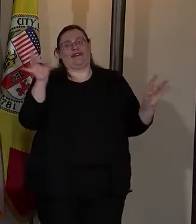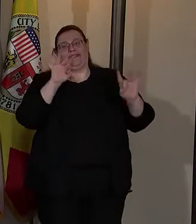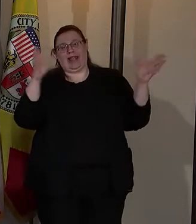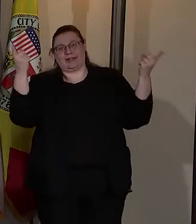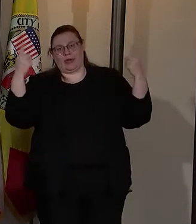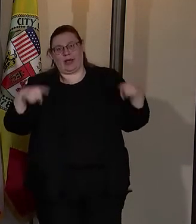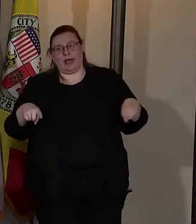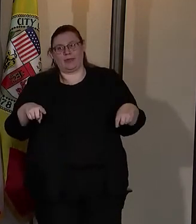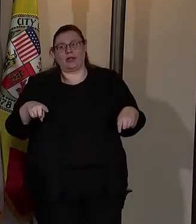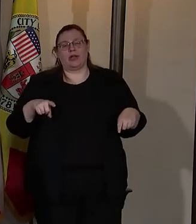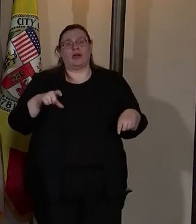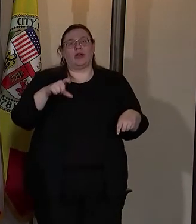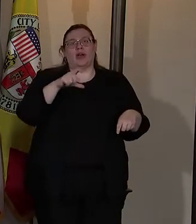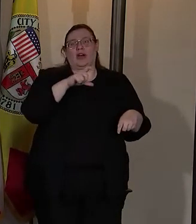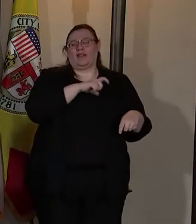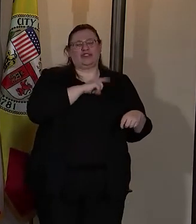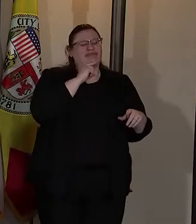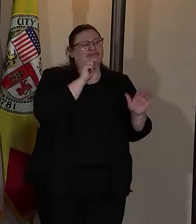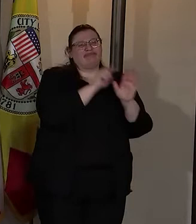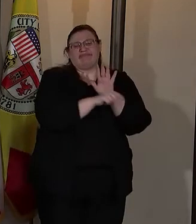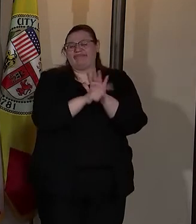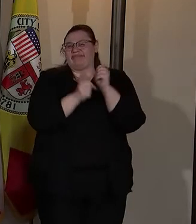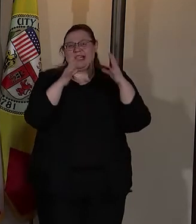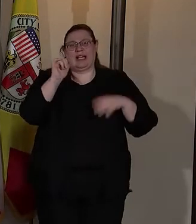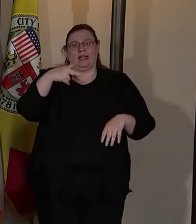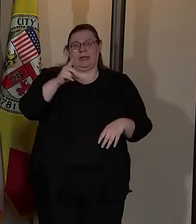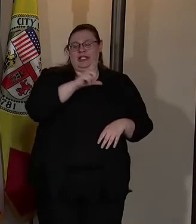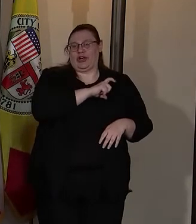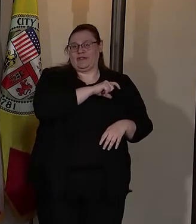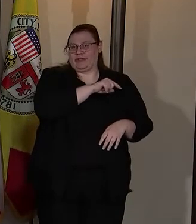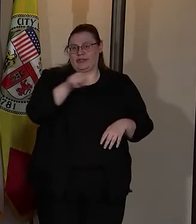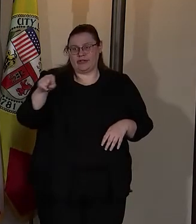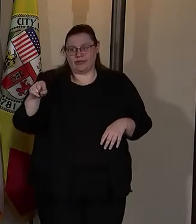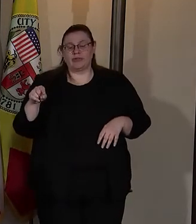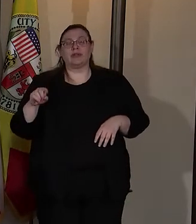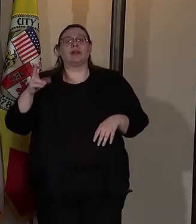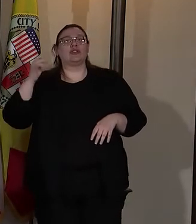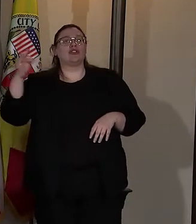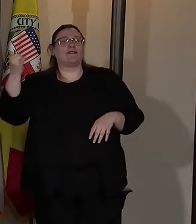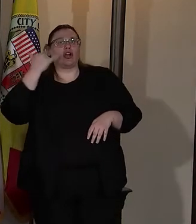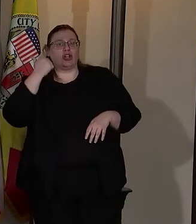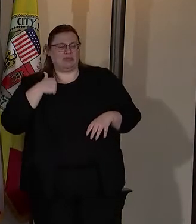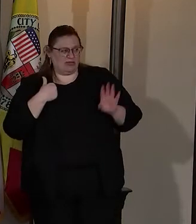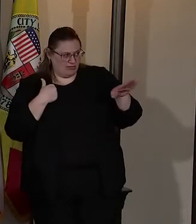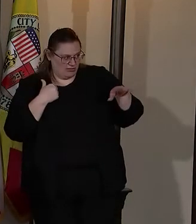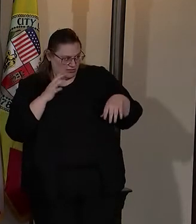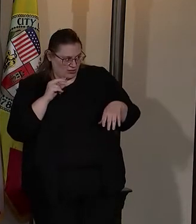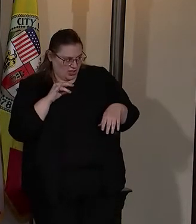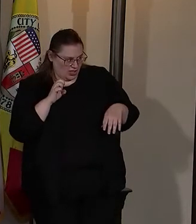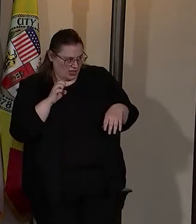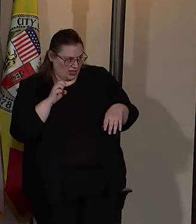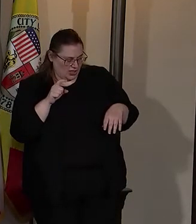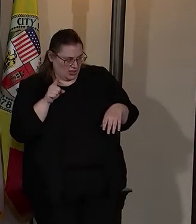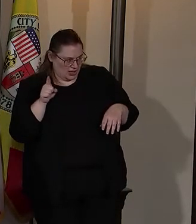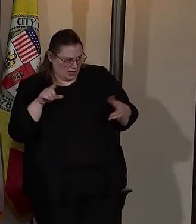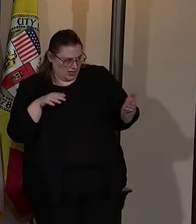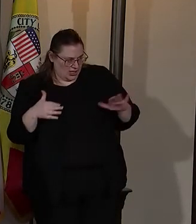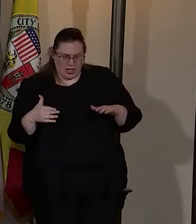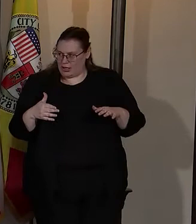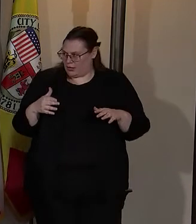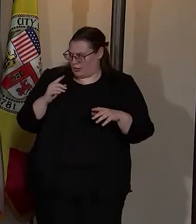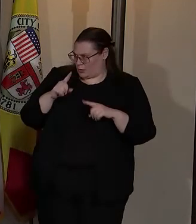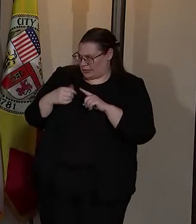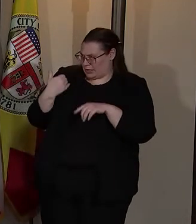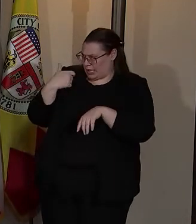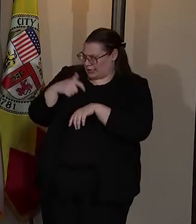an officer who went on a killing spree of LAPD officers, Chief Bobby Green called me and he said, Connie, he's dead. I said, when's the last time